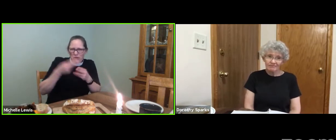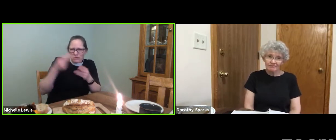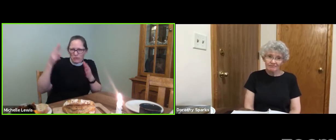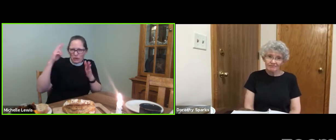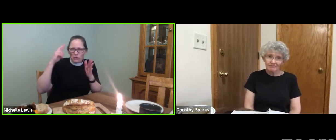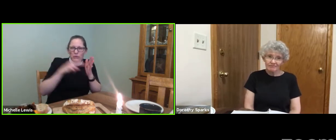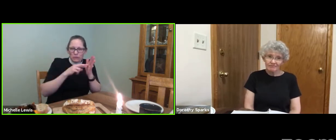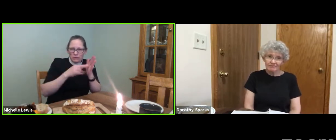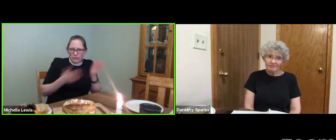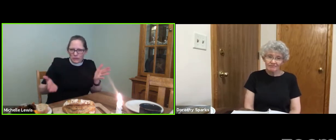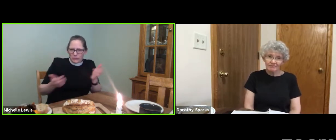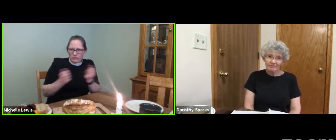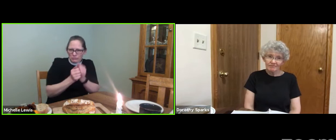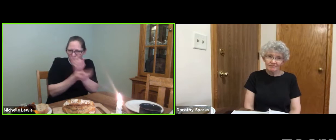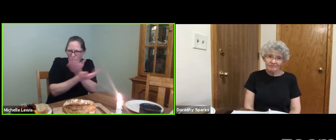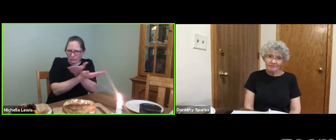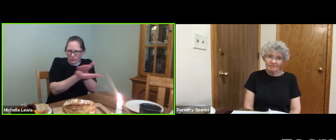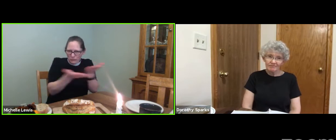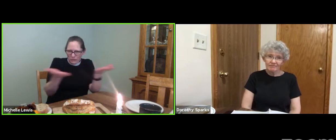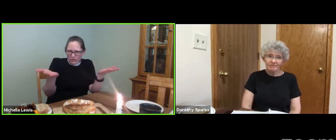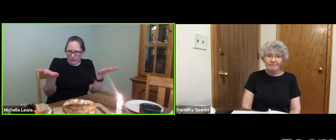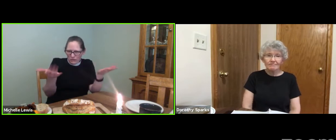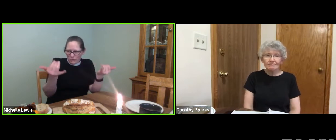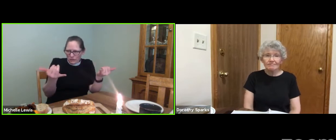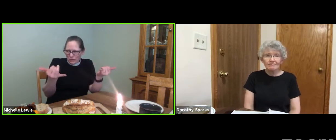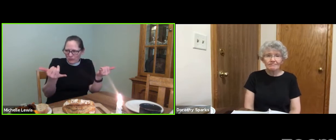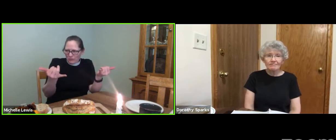I would like to offer a brief reflection this evening.